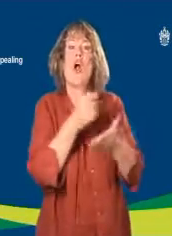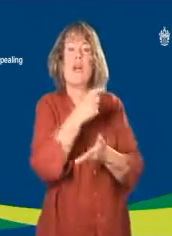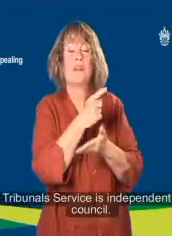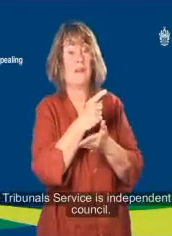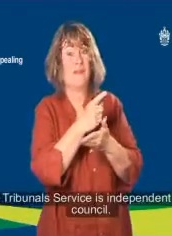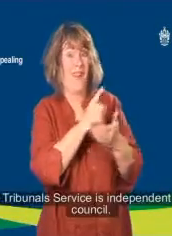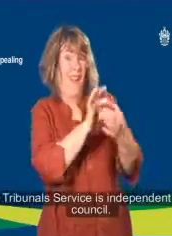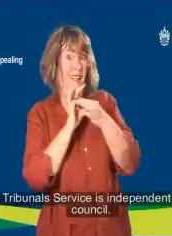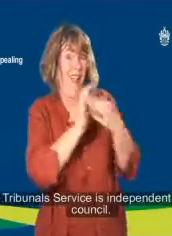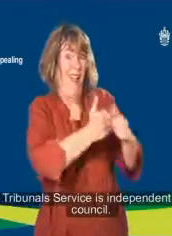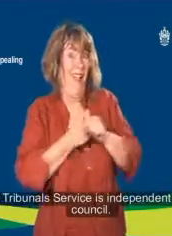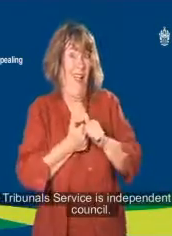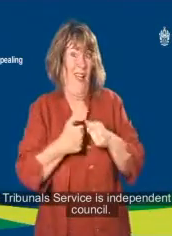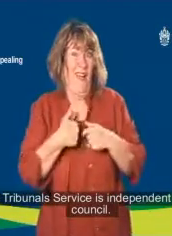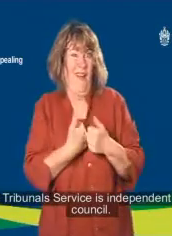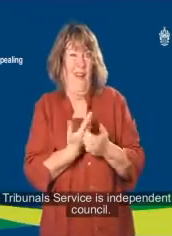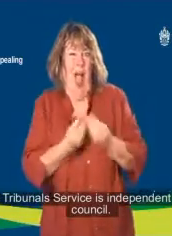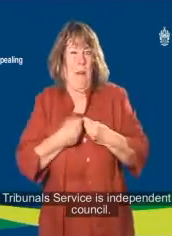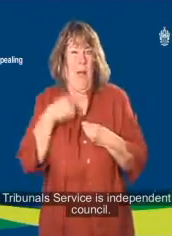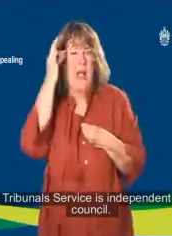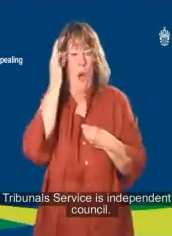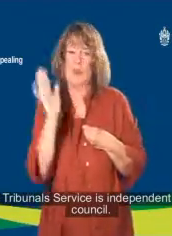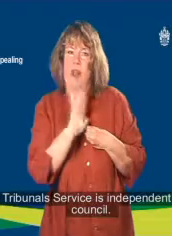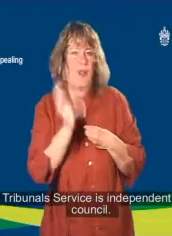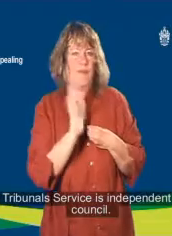The Tribunal's Service is independent of the Council